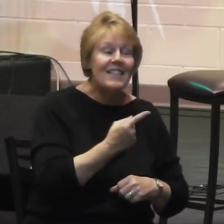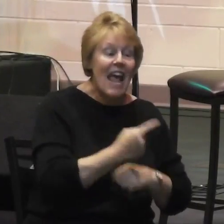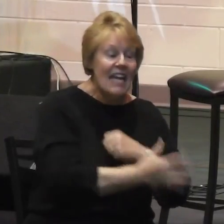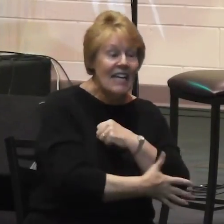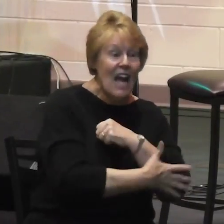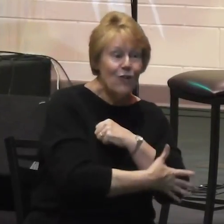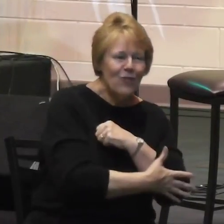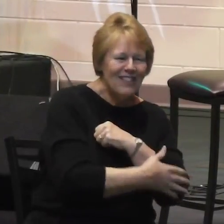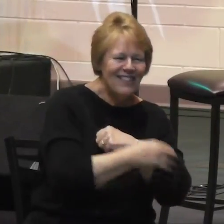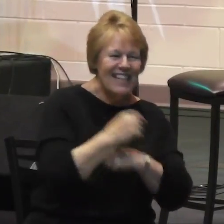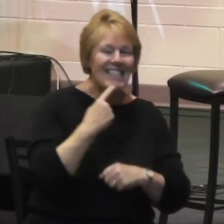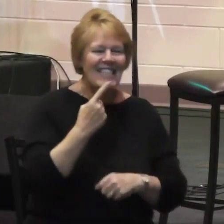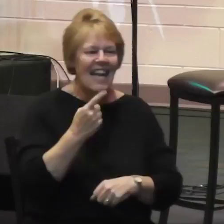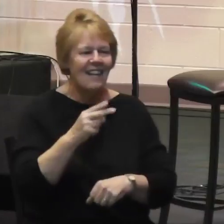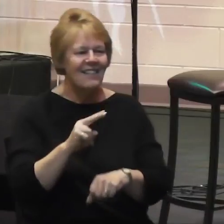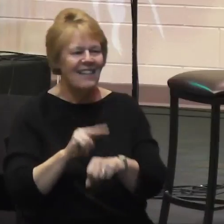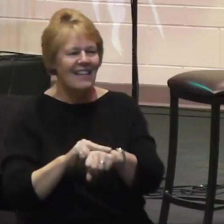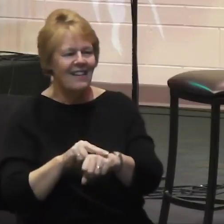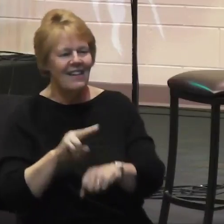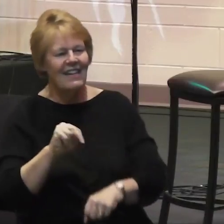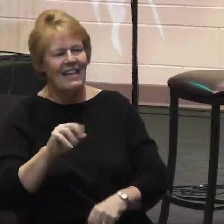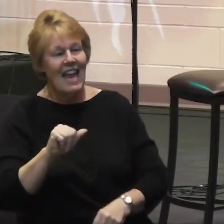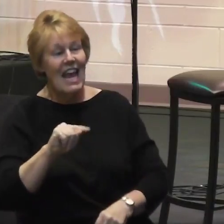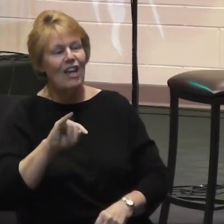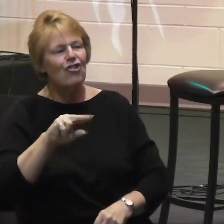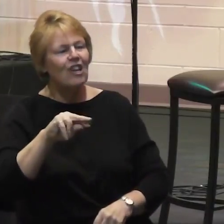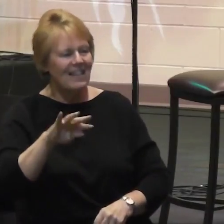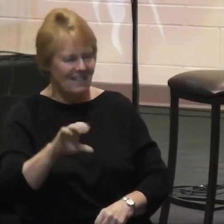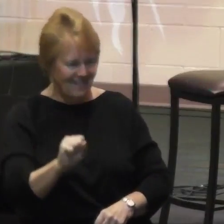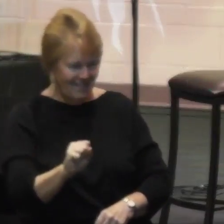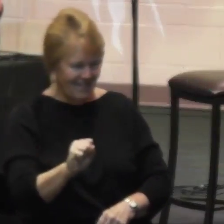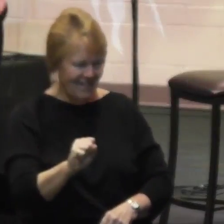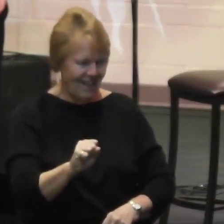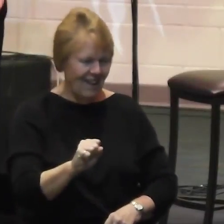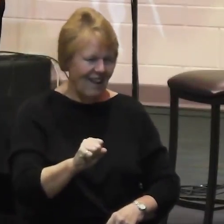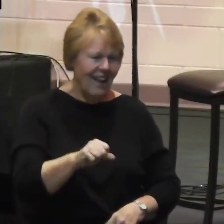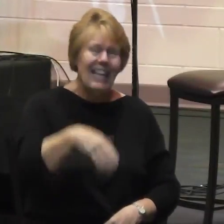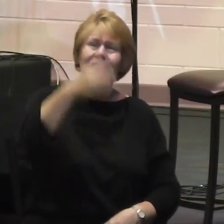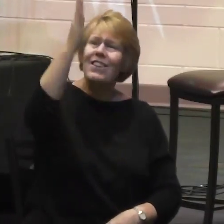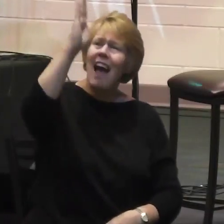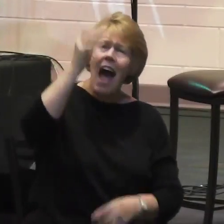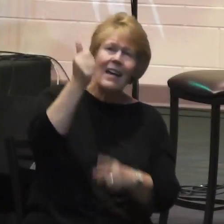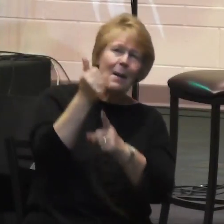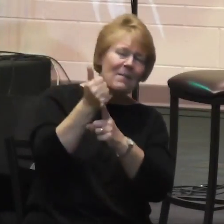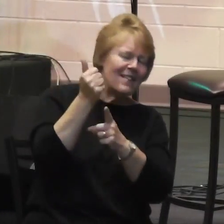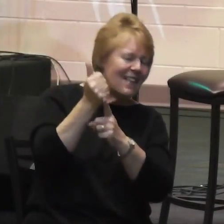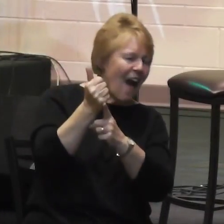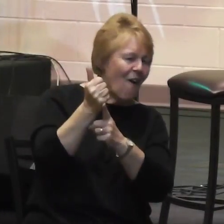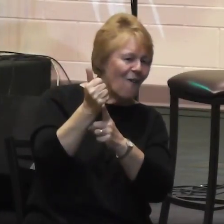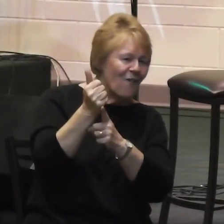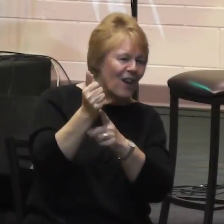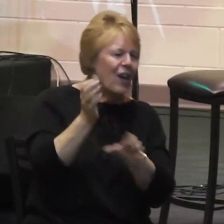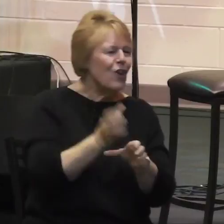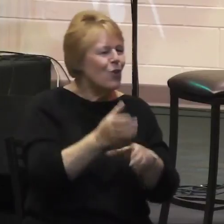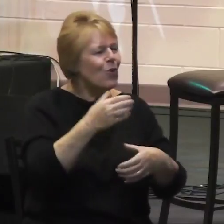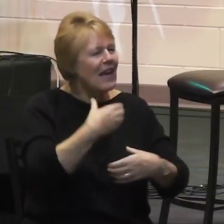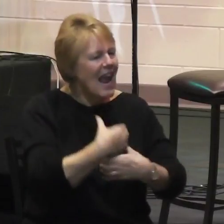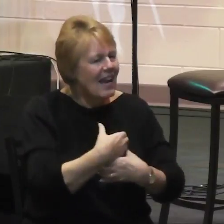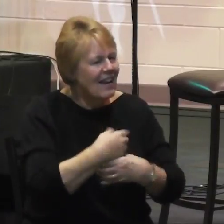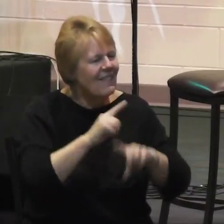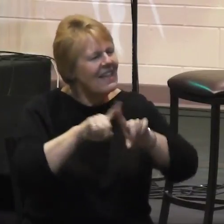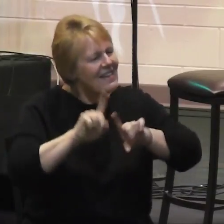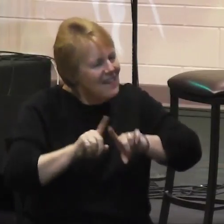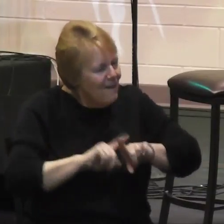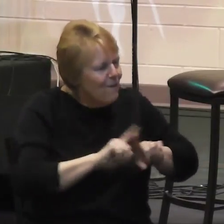ethnicities, know, different people groups. Okay? So it is God who created the